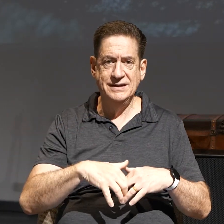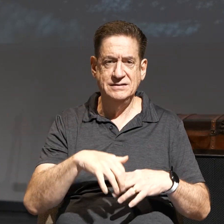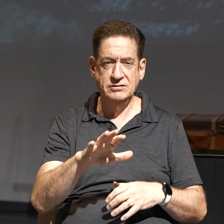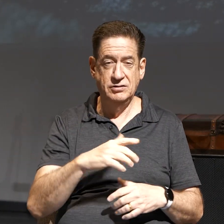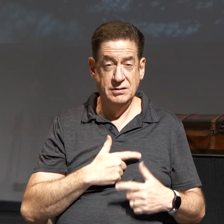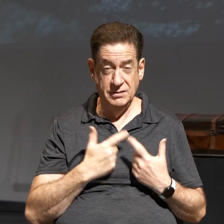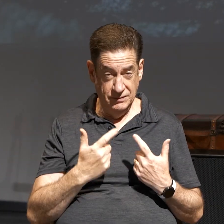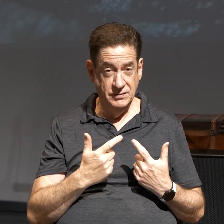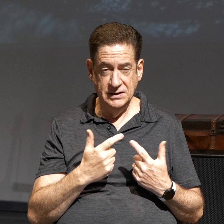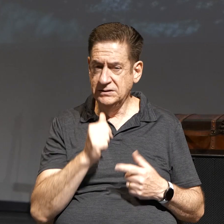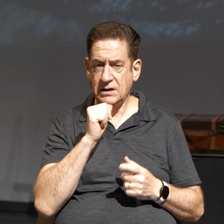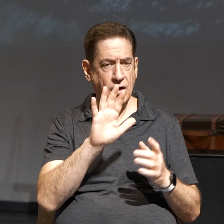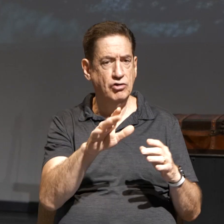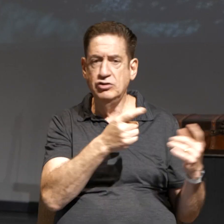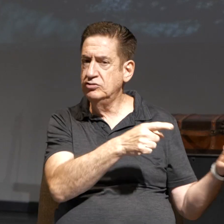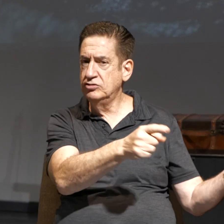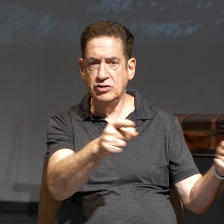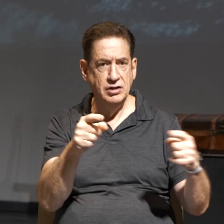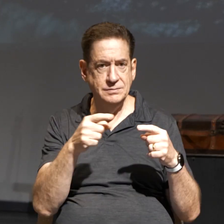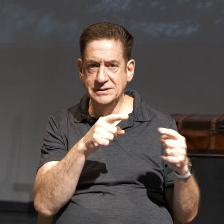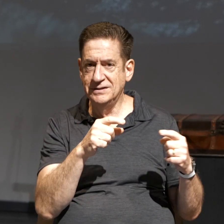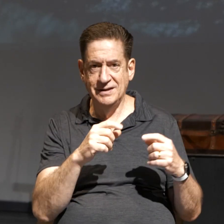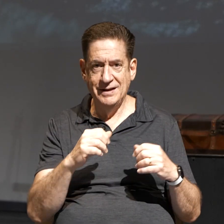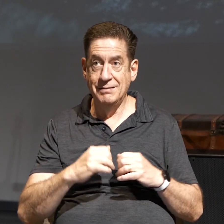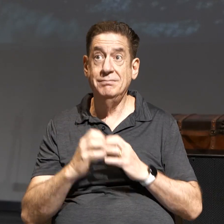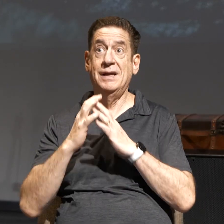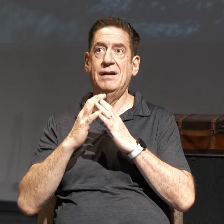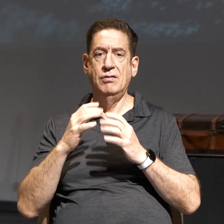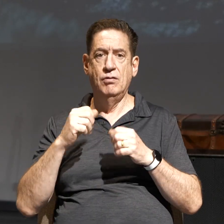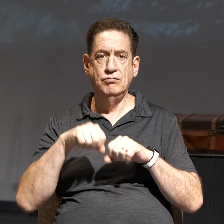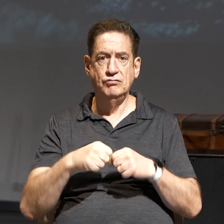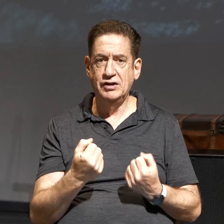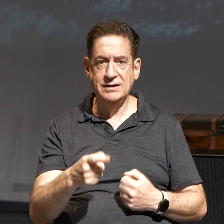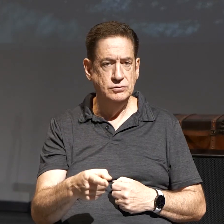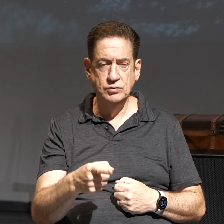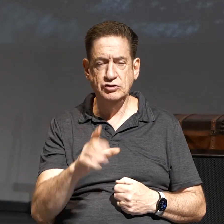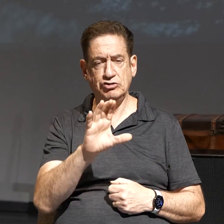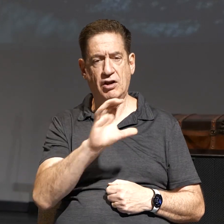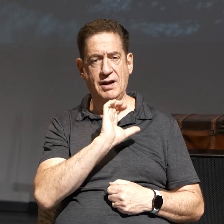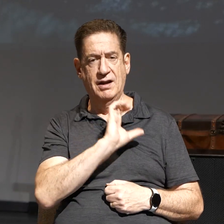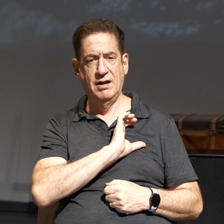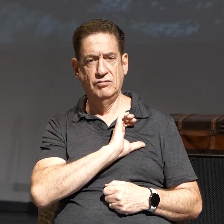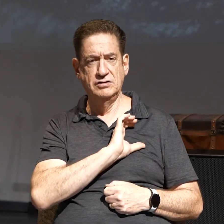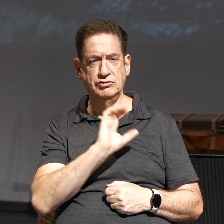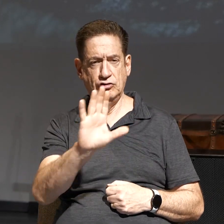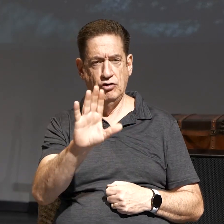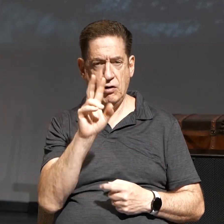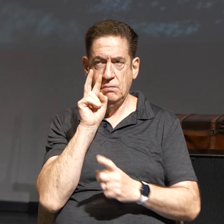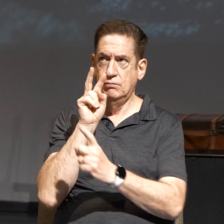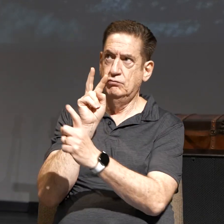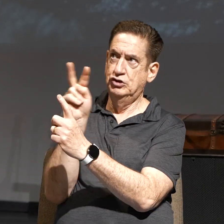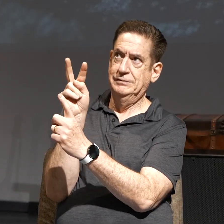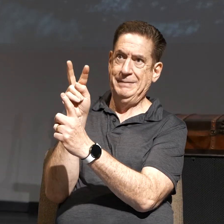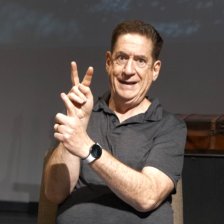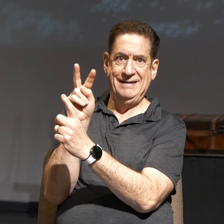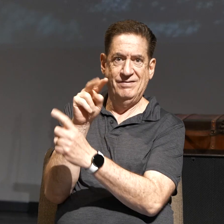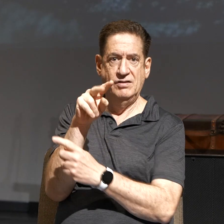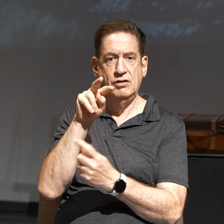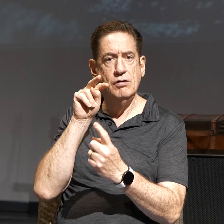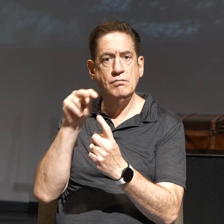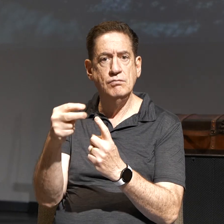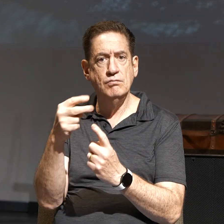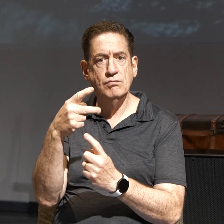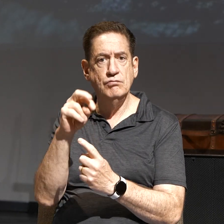It's not your circumstances that make you and break you. It's your character, and your character has to do with your perspective and whether or not